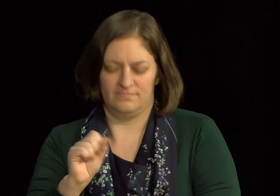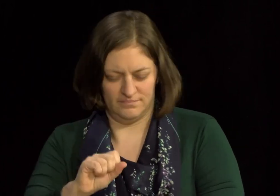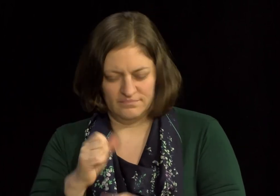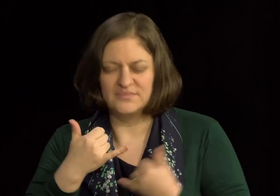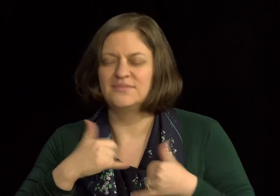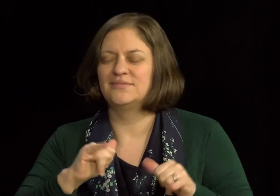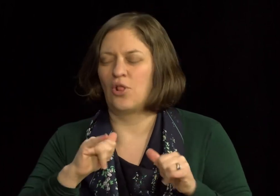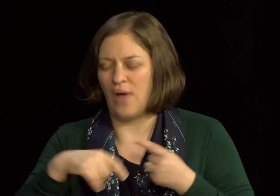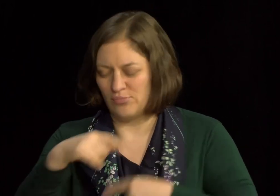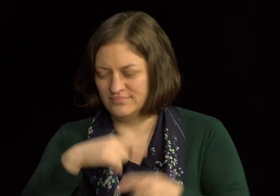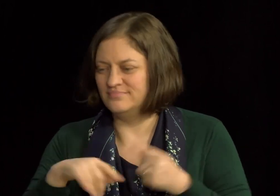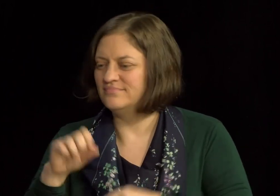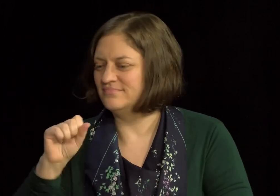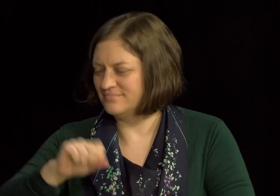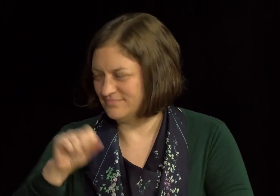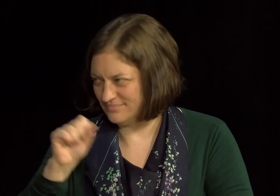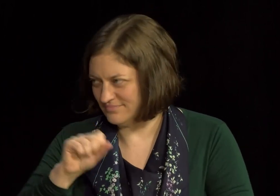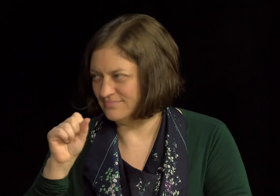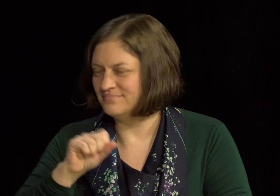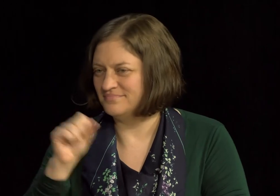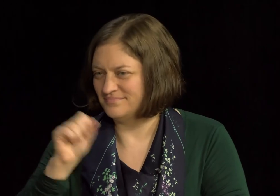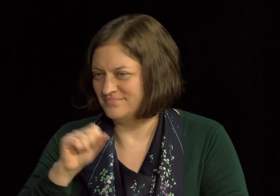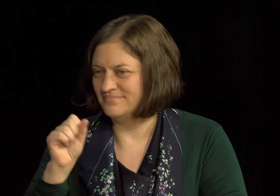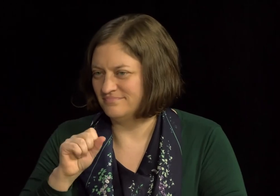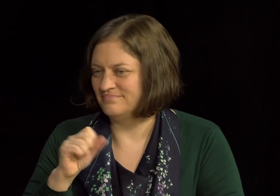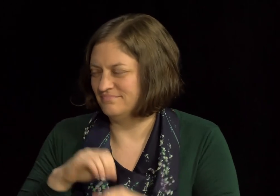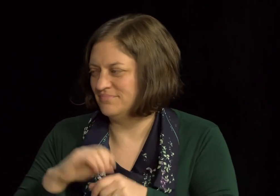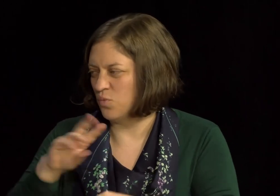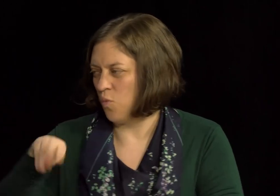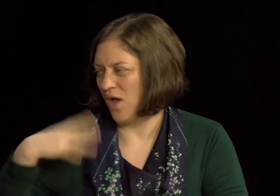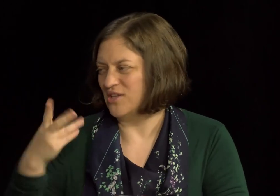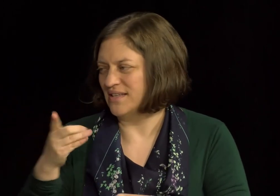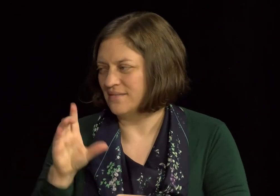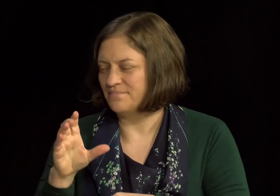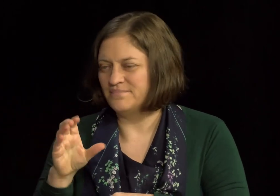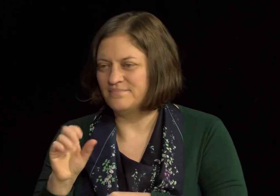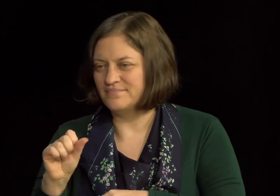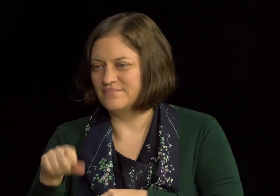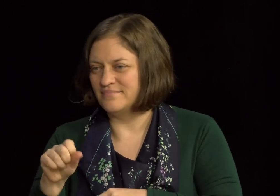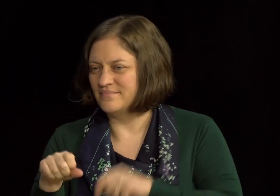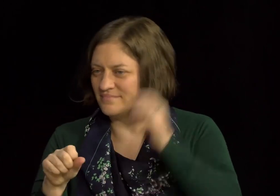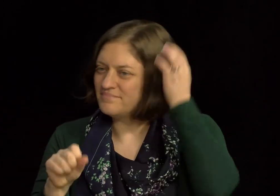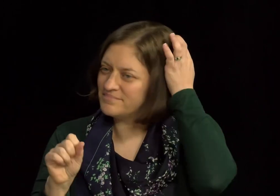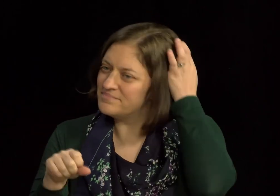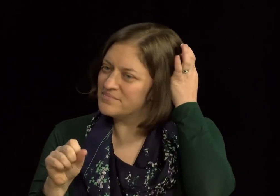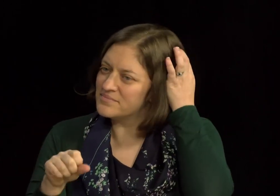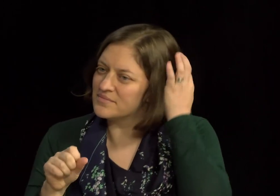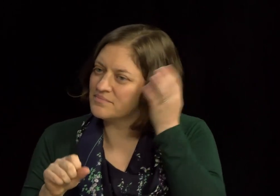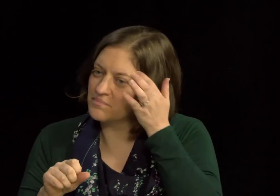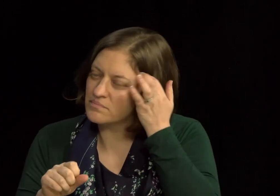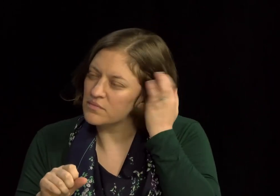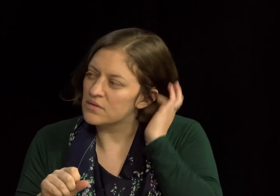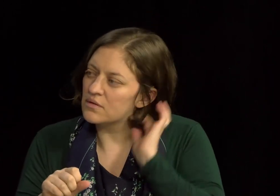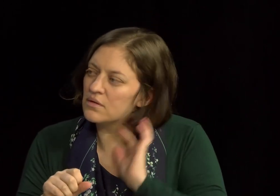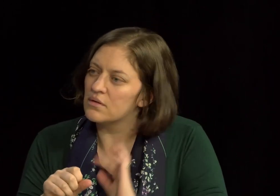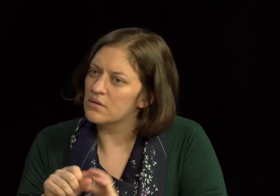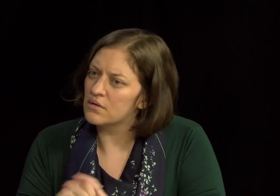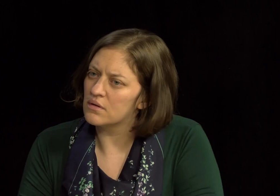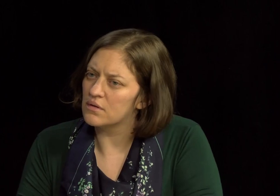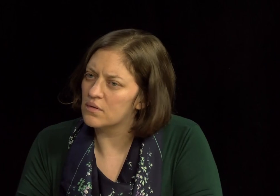Including Gallaudet. Gallaudet. Sorry. Yeah. Absolutely. Yeah. Um, in Washington, D.C. You're right. Yeah. Now, why go under? Is